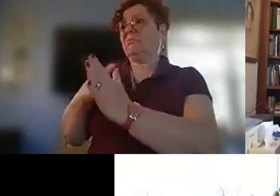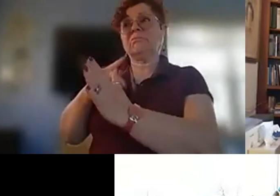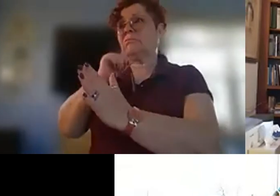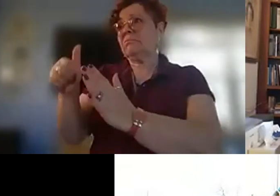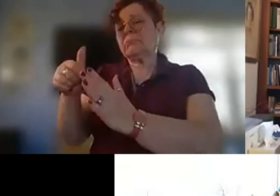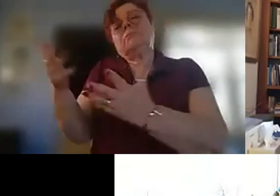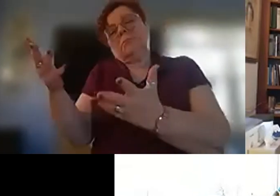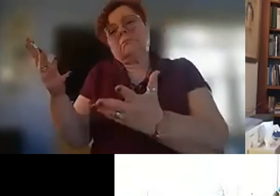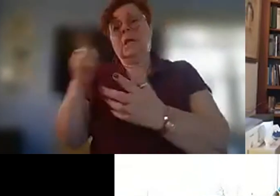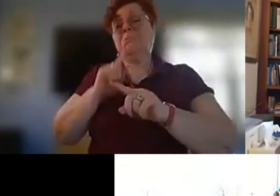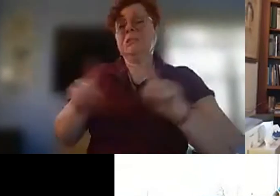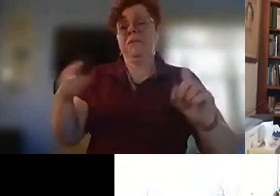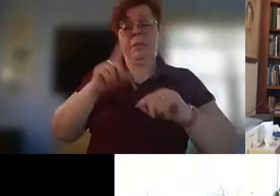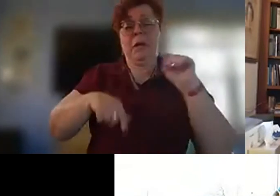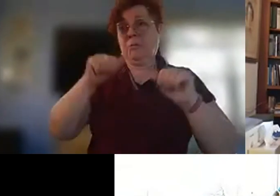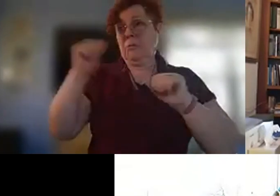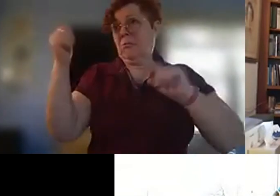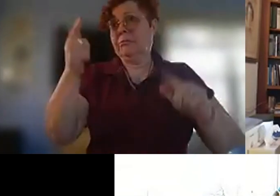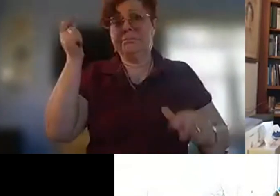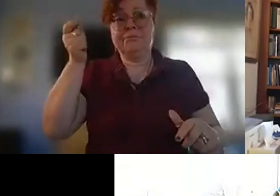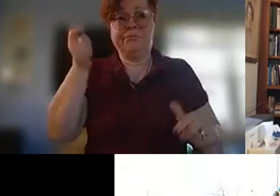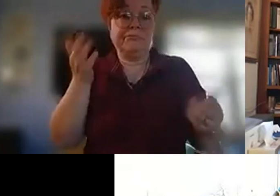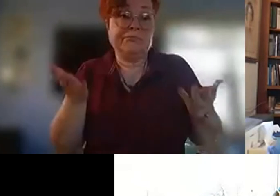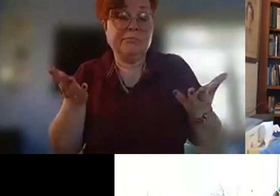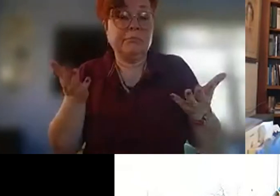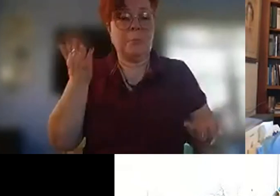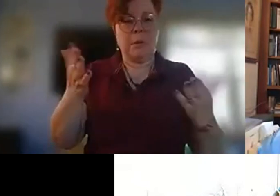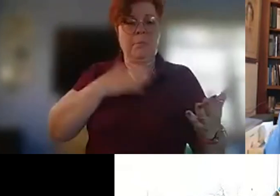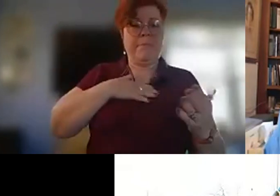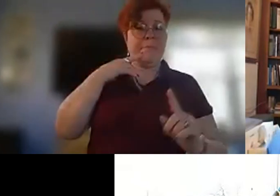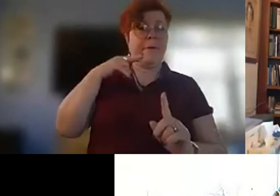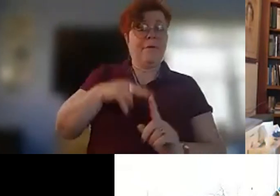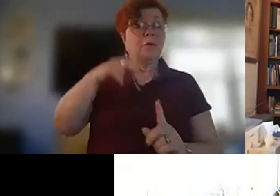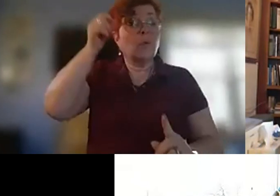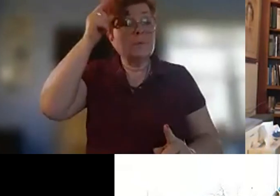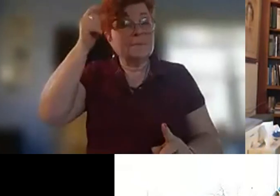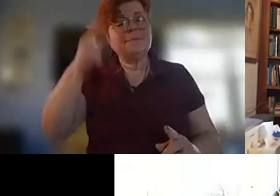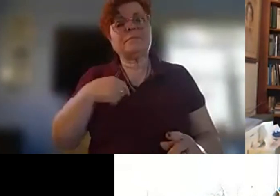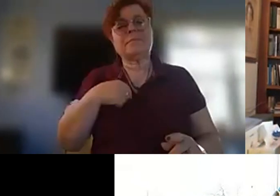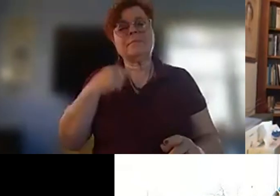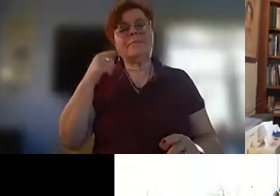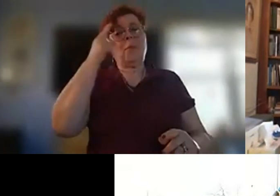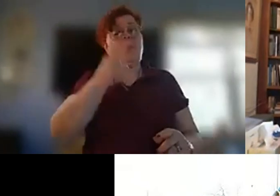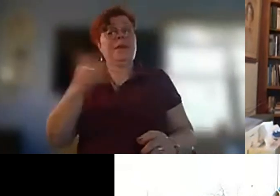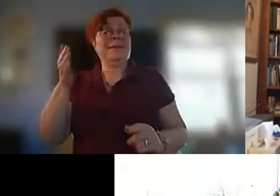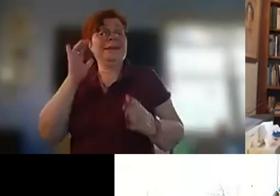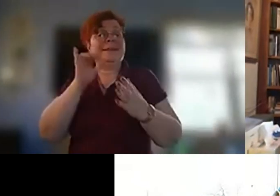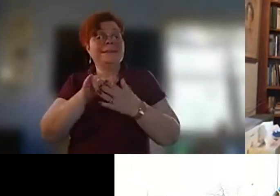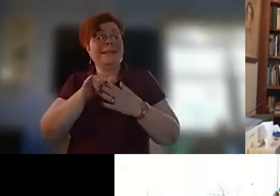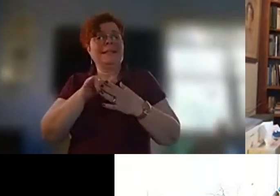point of view so um you have to take it with a grain of salt the thing one of the things that that that resonated with me with